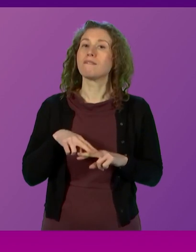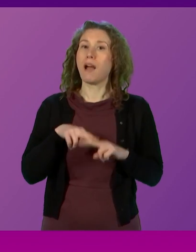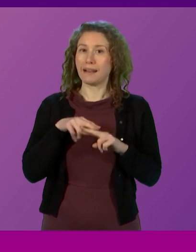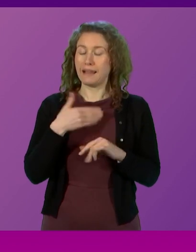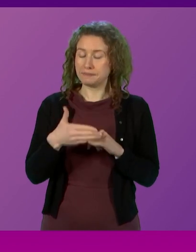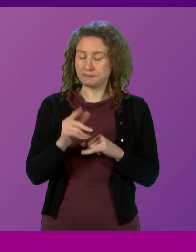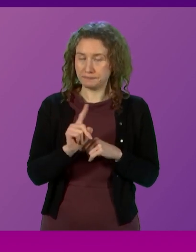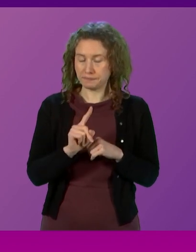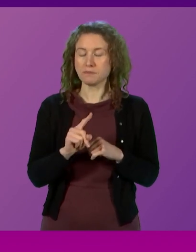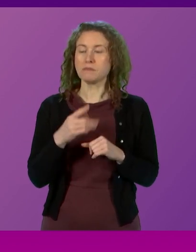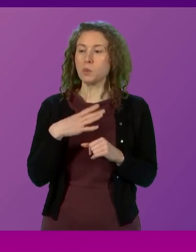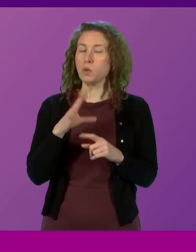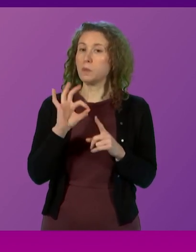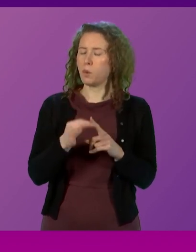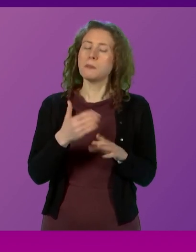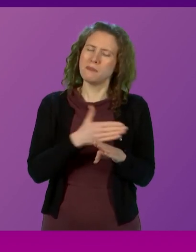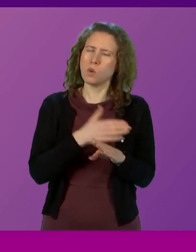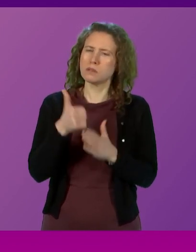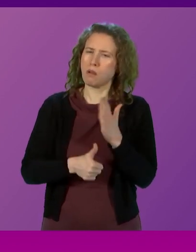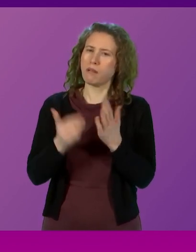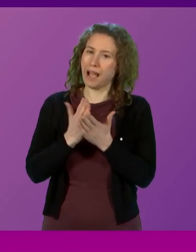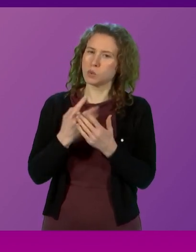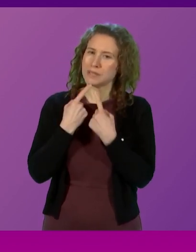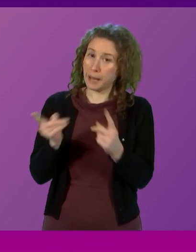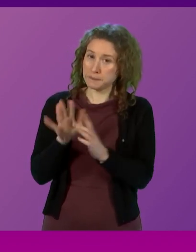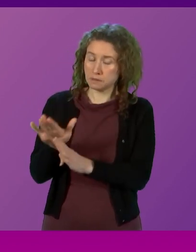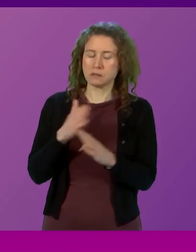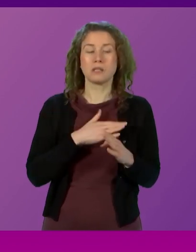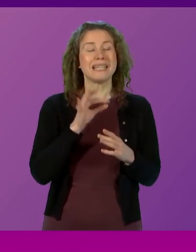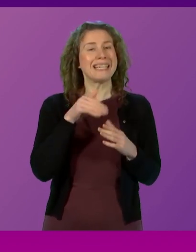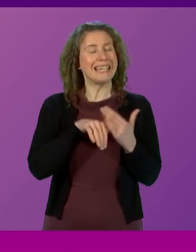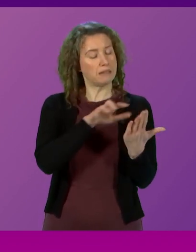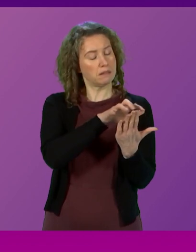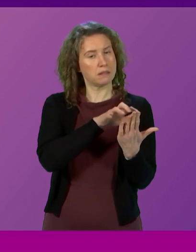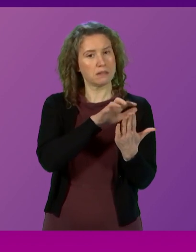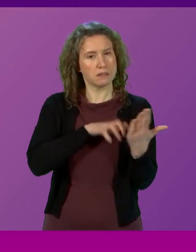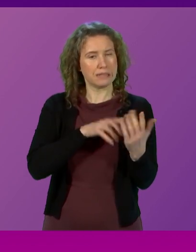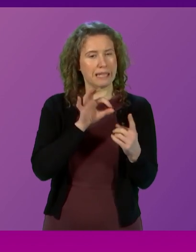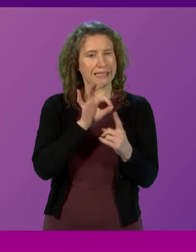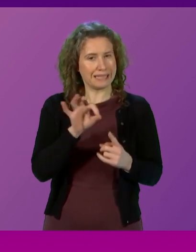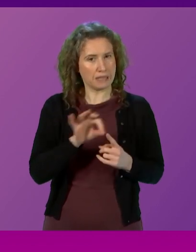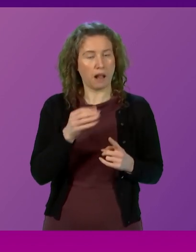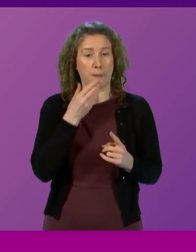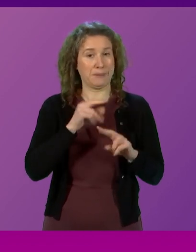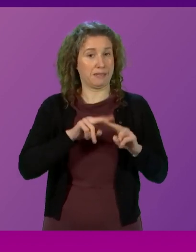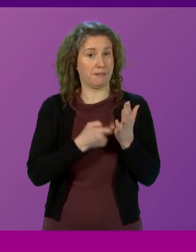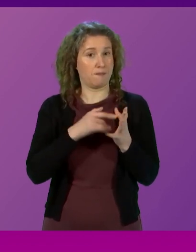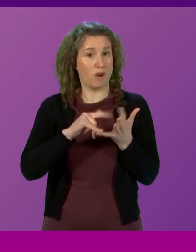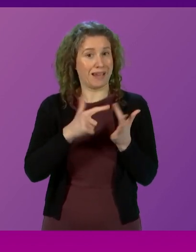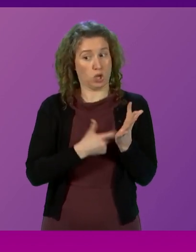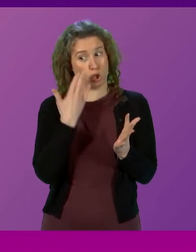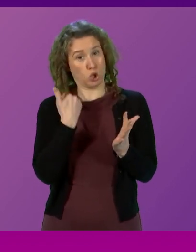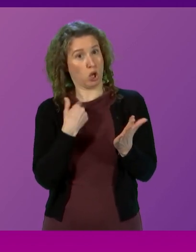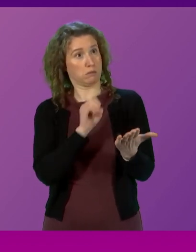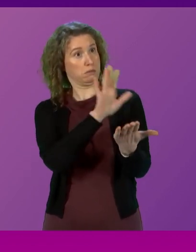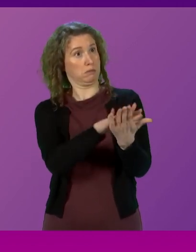Presiding Officer, point out, before I come on to the statement, that in the detail that Mr Fraser has just put on the